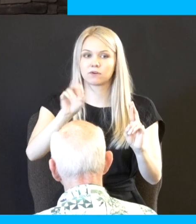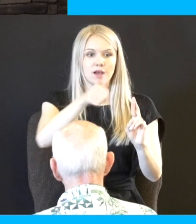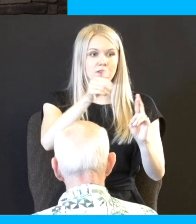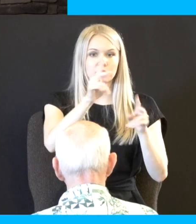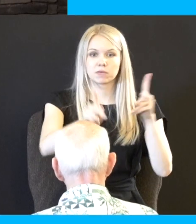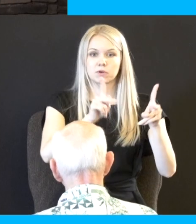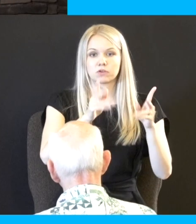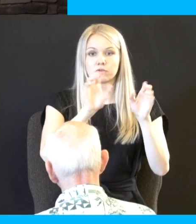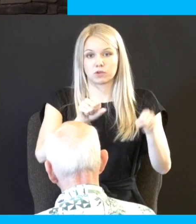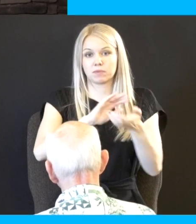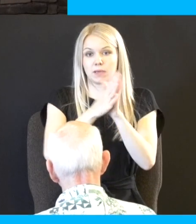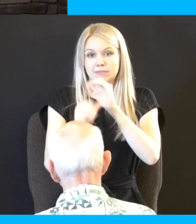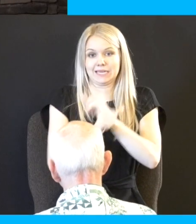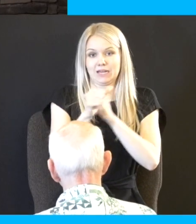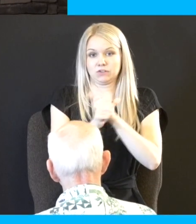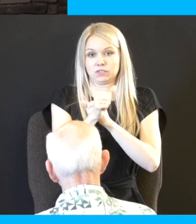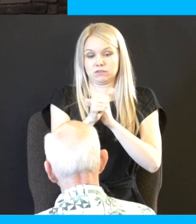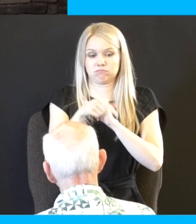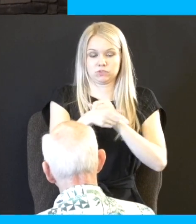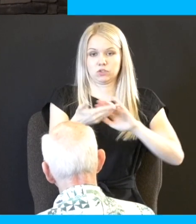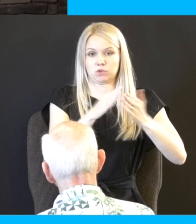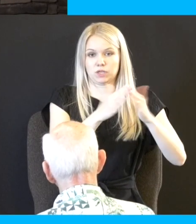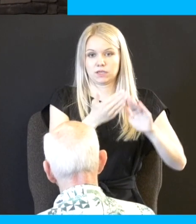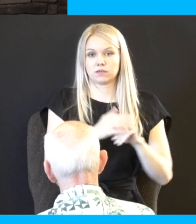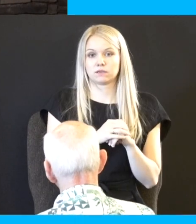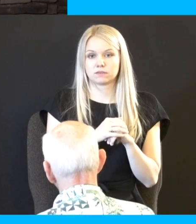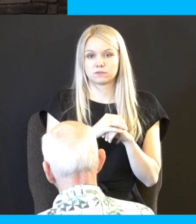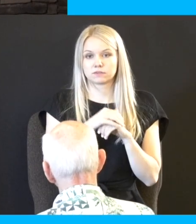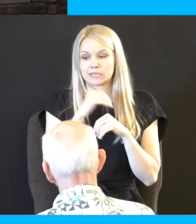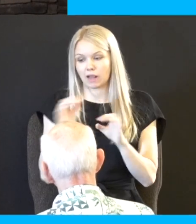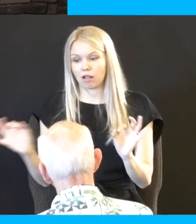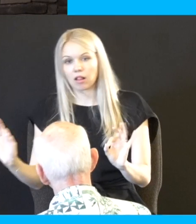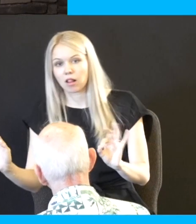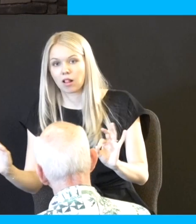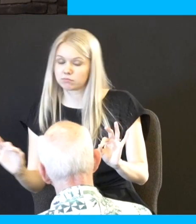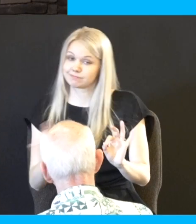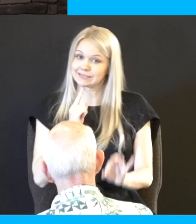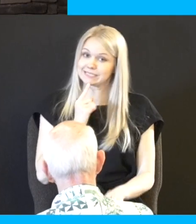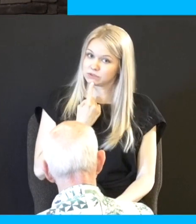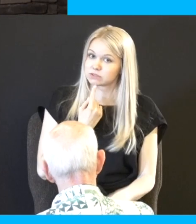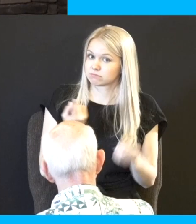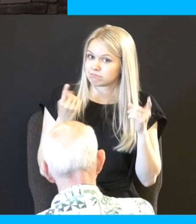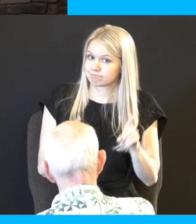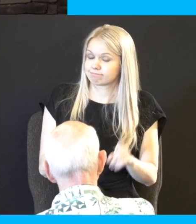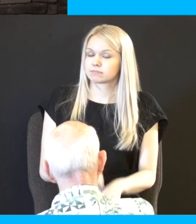some fashion this was not undertaken lightly but it was there as a recourse so okay back to our chapter here